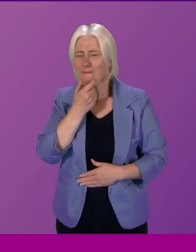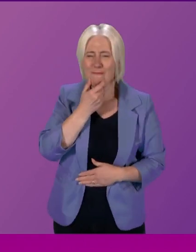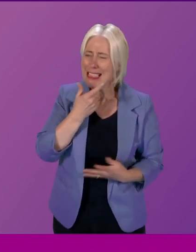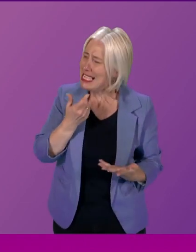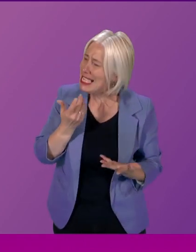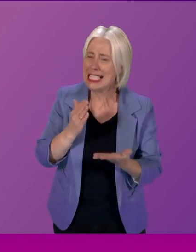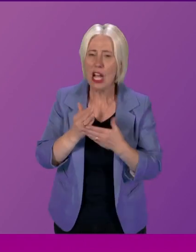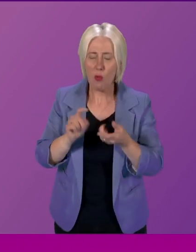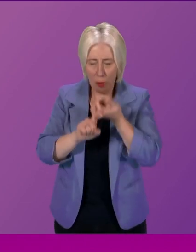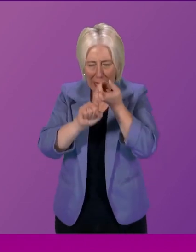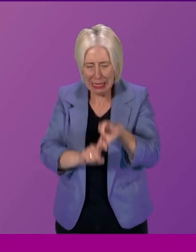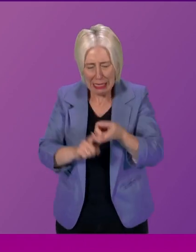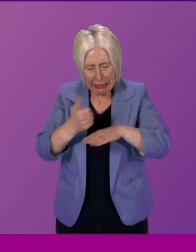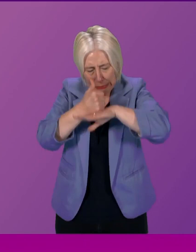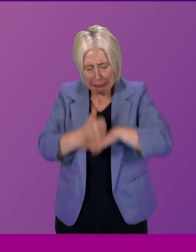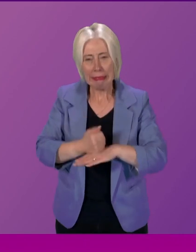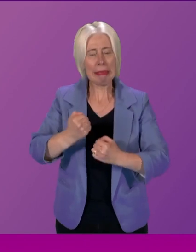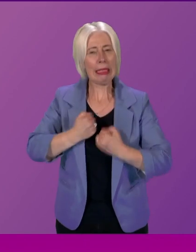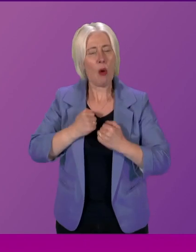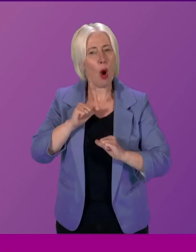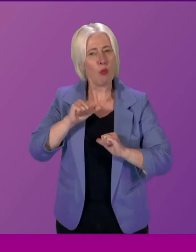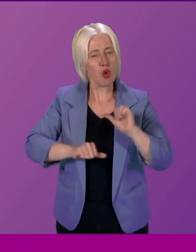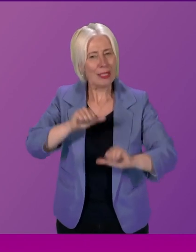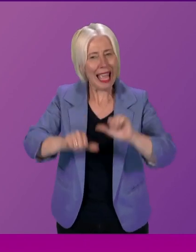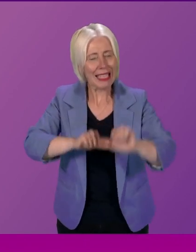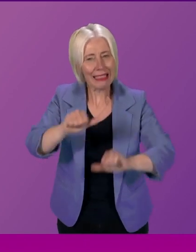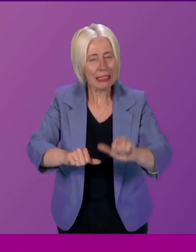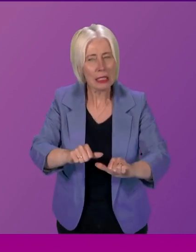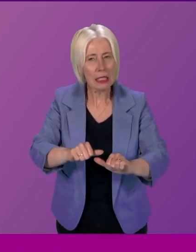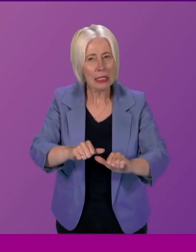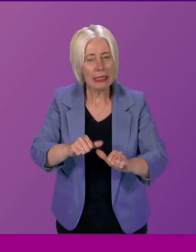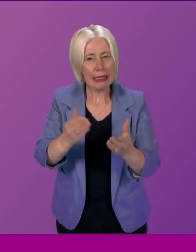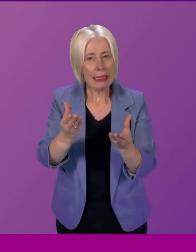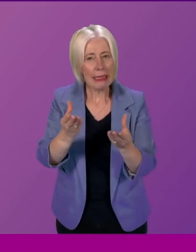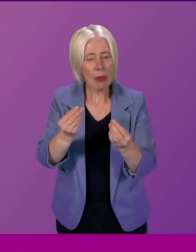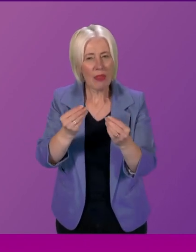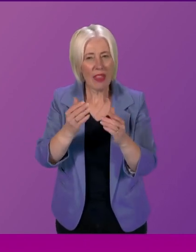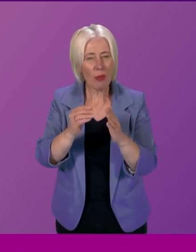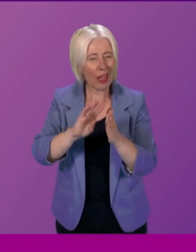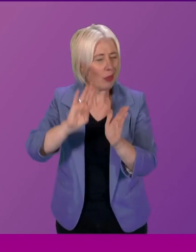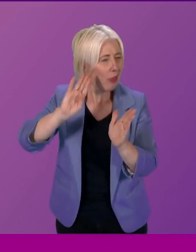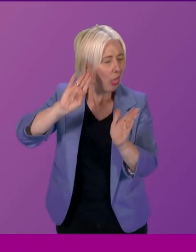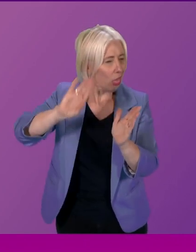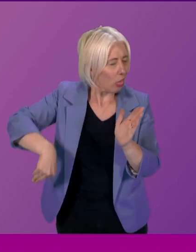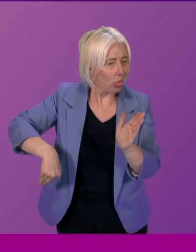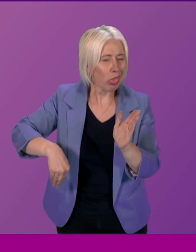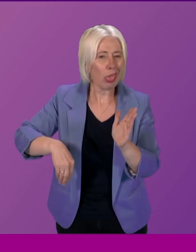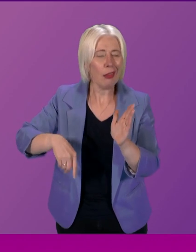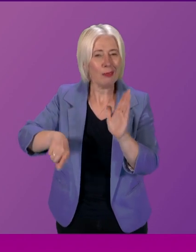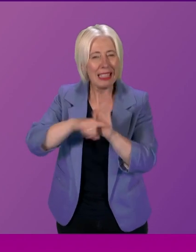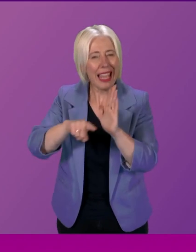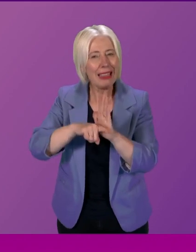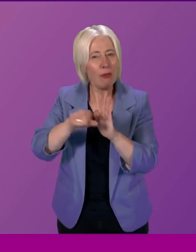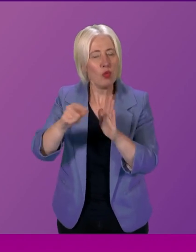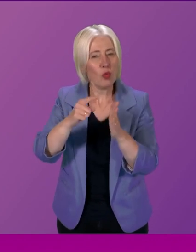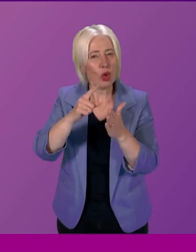embedding into our process something that was potentially going to undermine democracy rather than enhance it for reasons